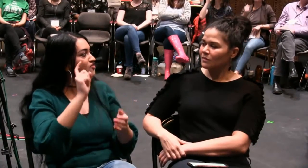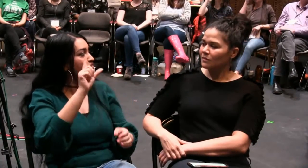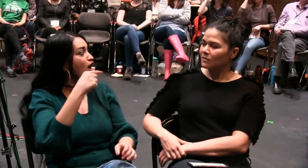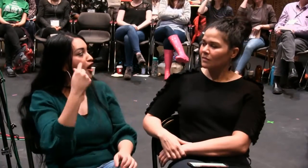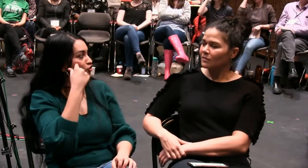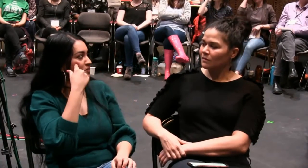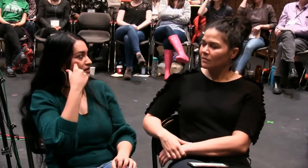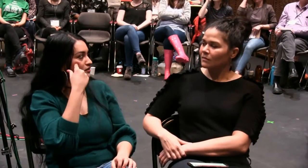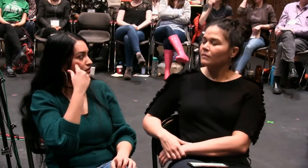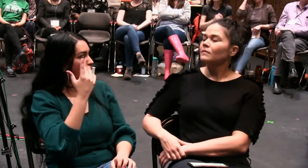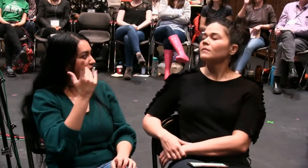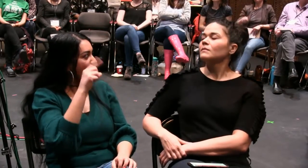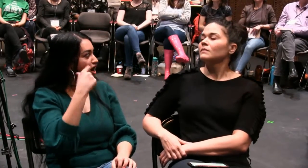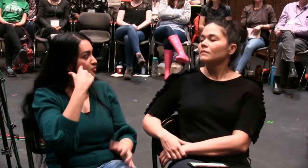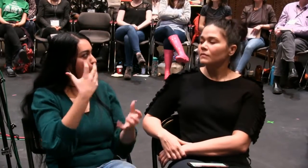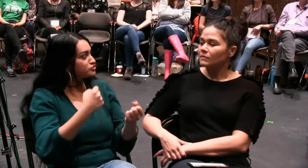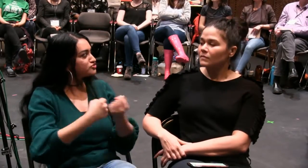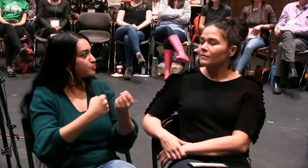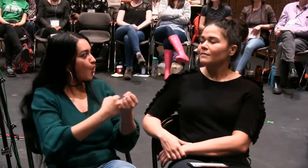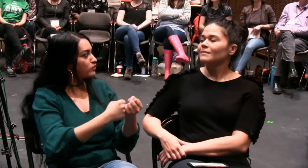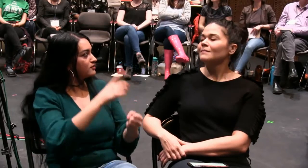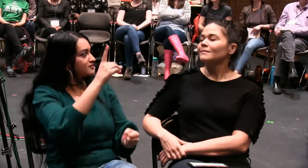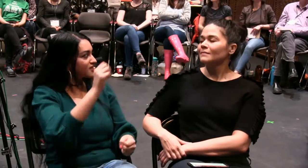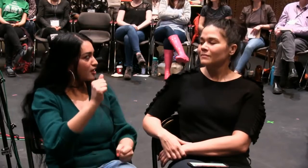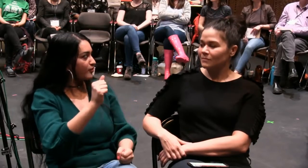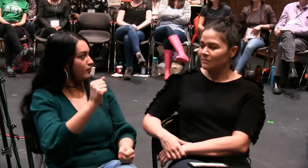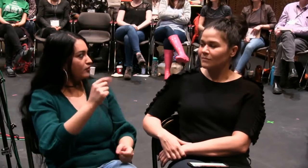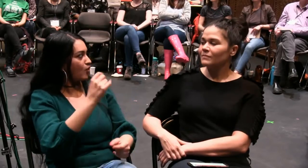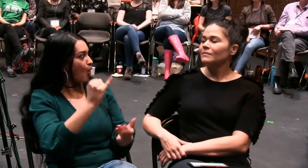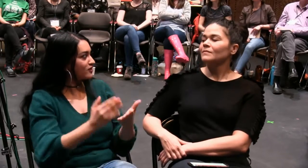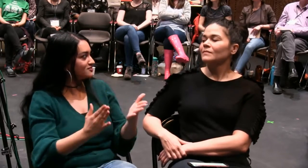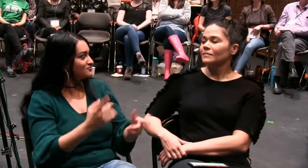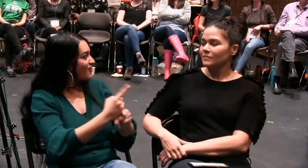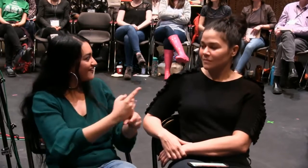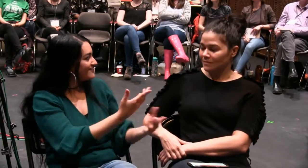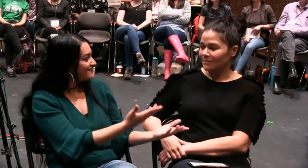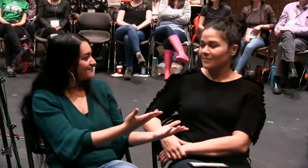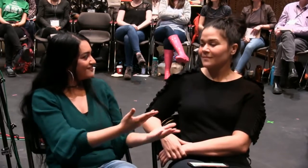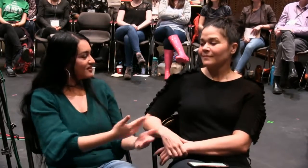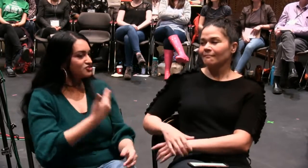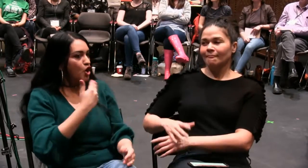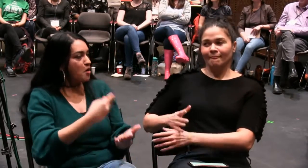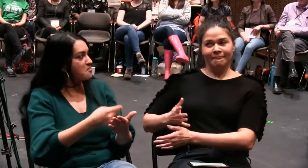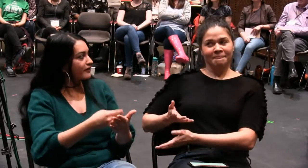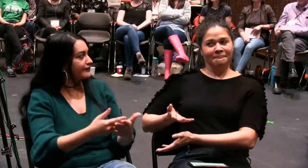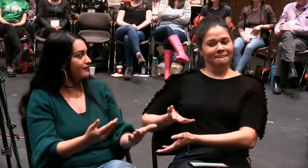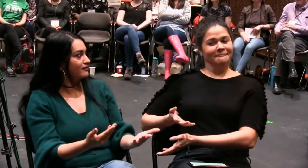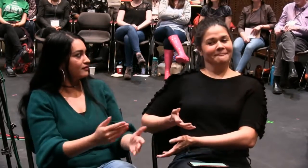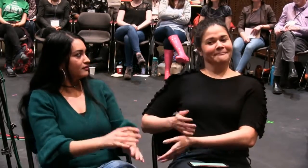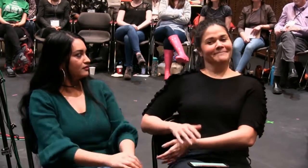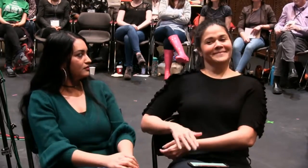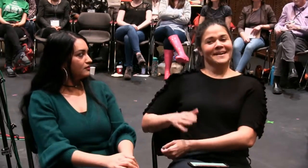diversity lotto, it's government funded. The government wants to support